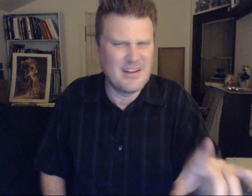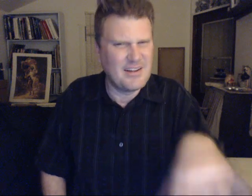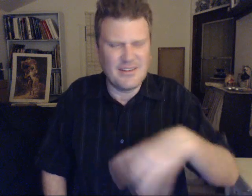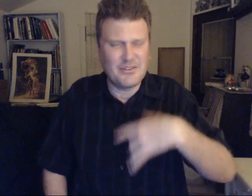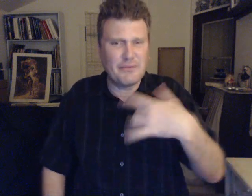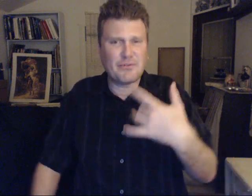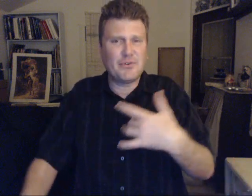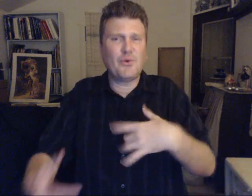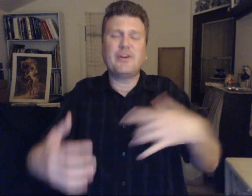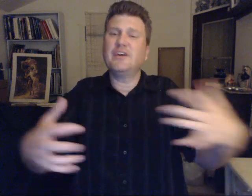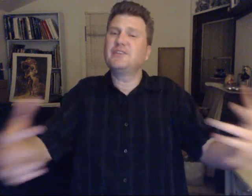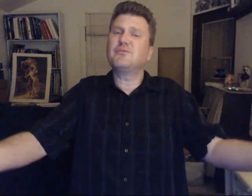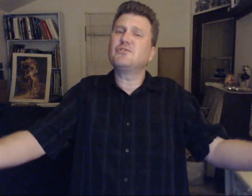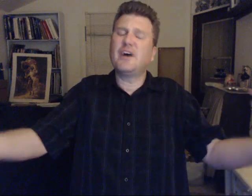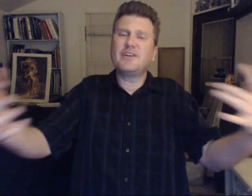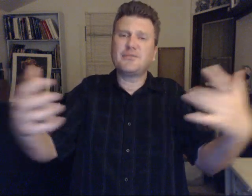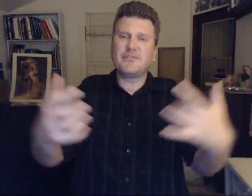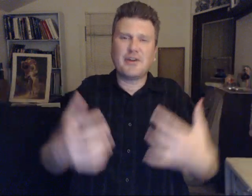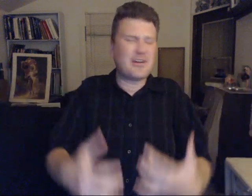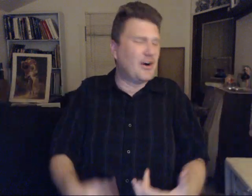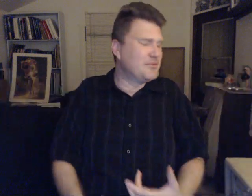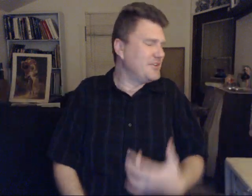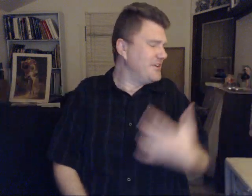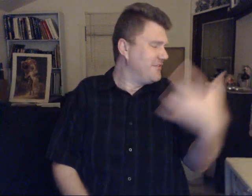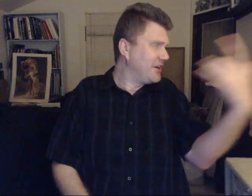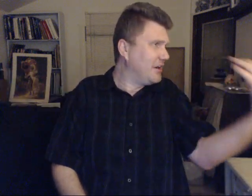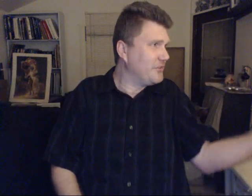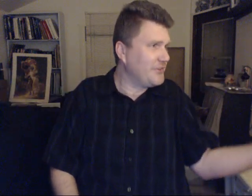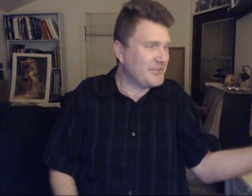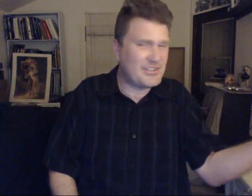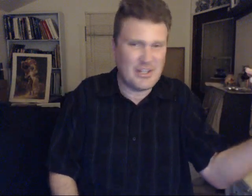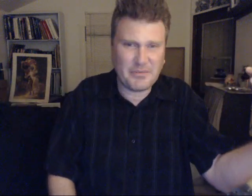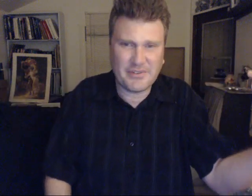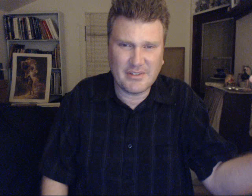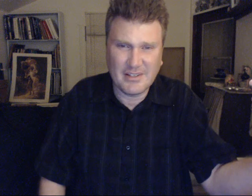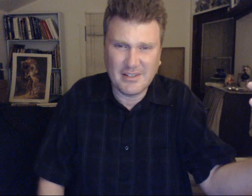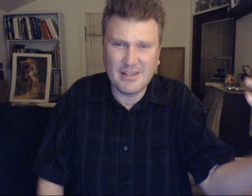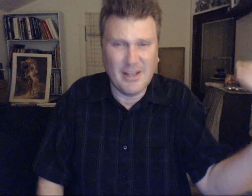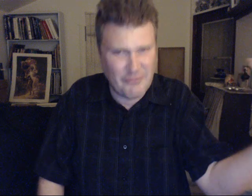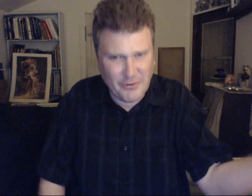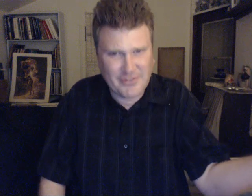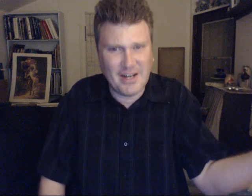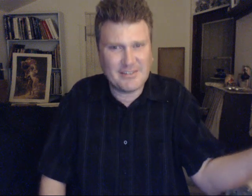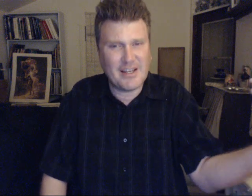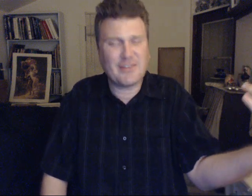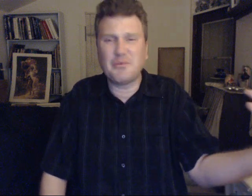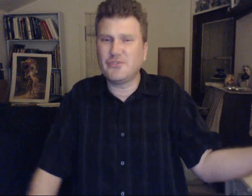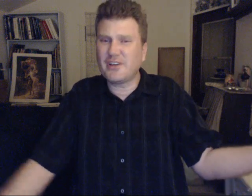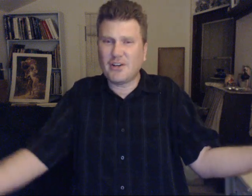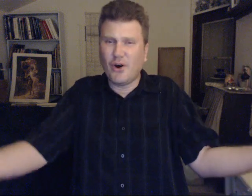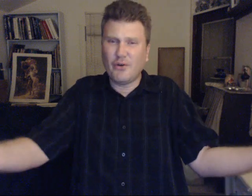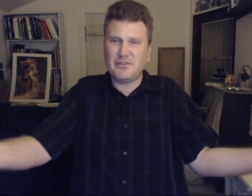They jump for joy. And you realize. When they come. If they come with their ships. In first contact. They will be licking all of you.